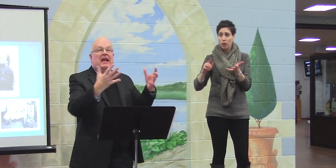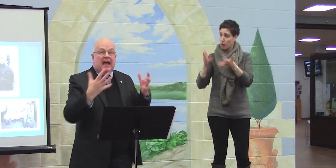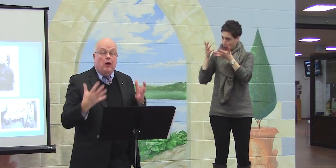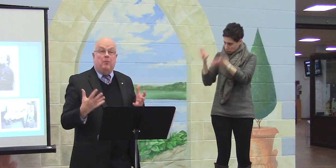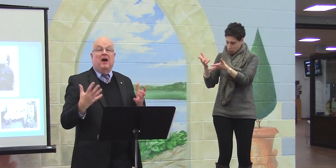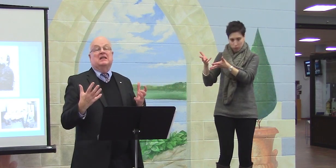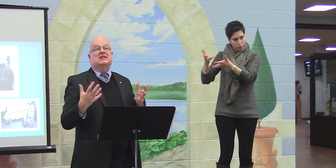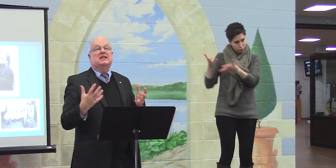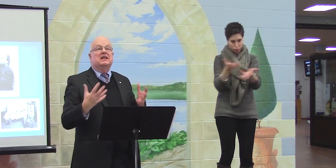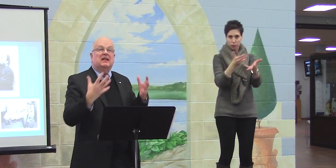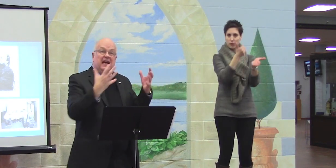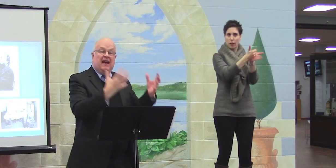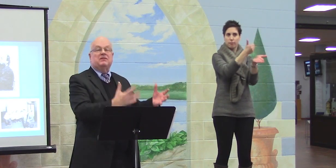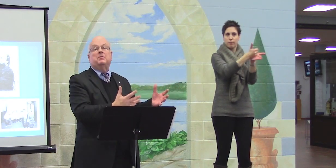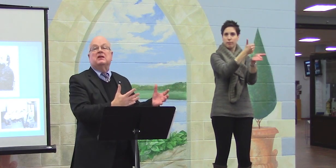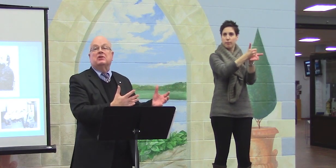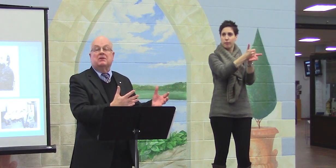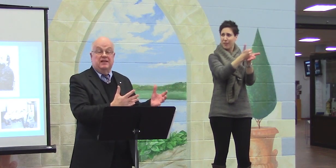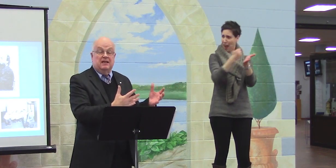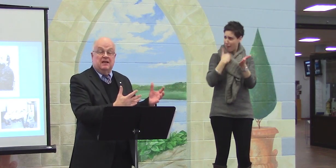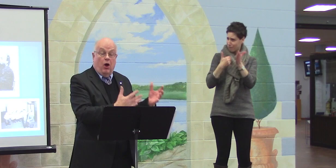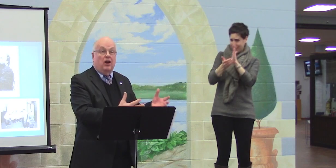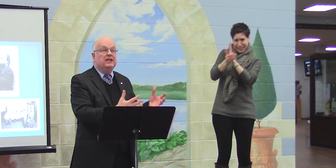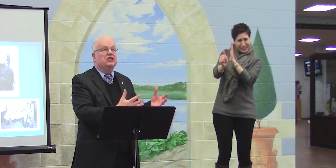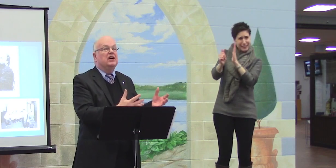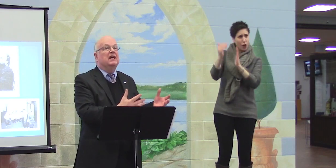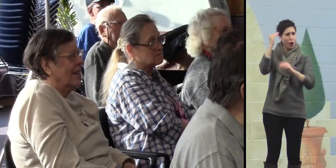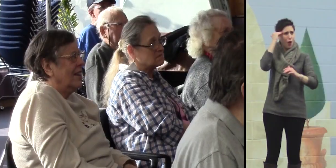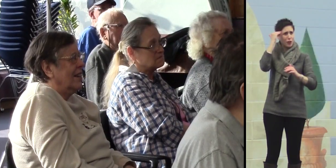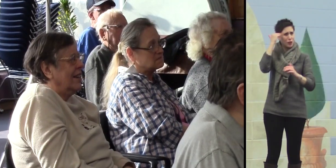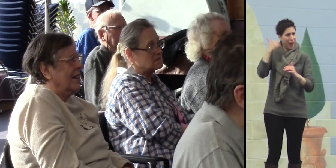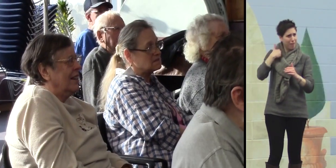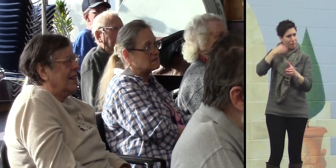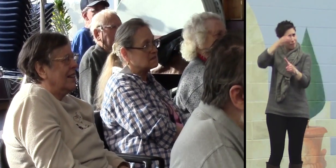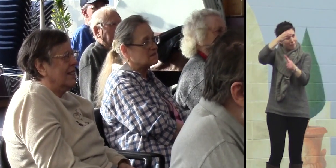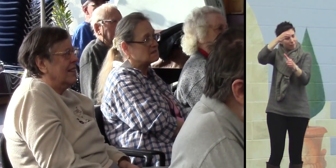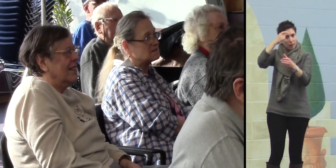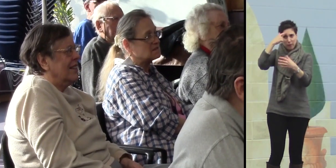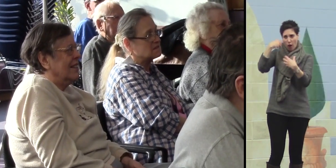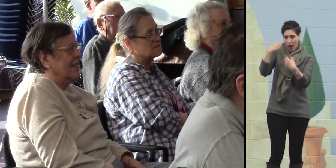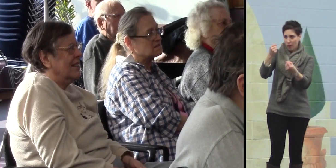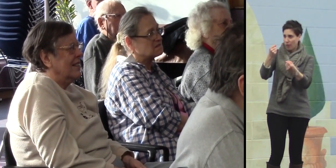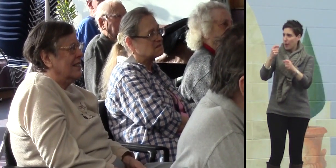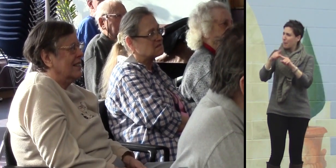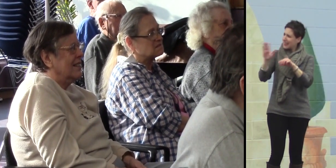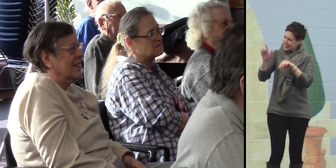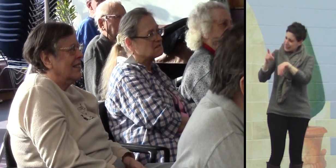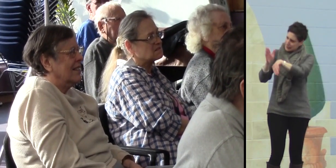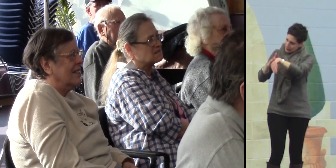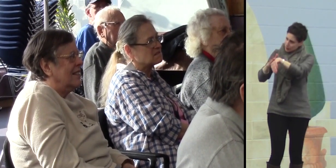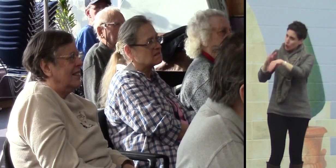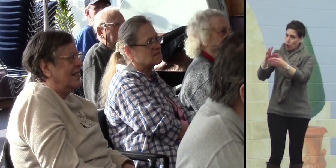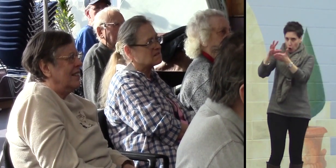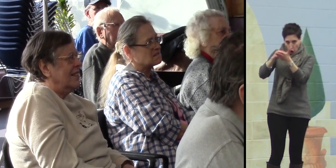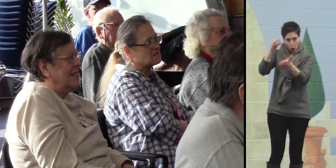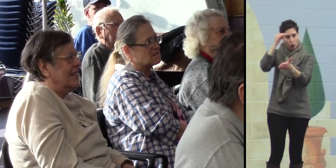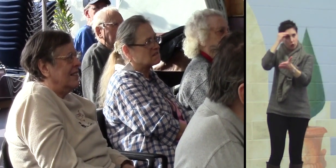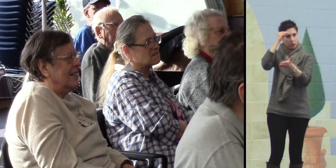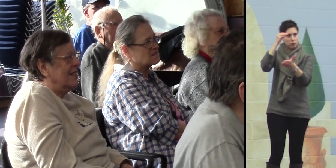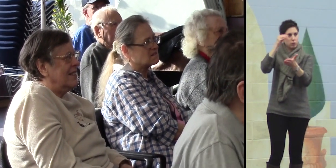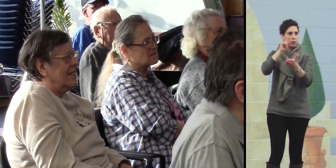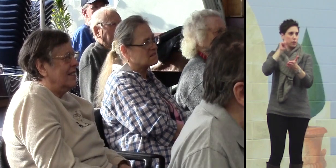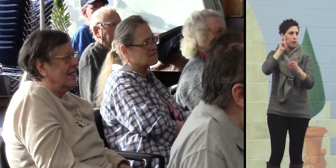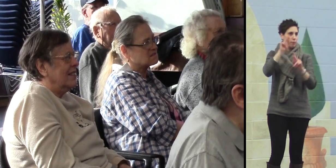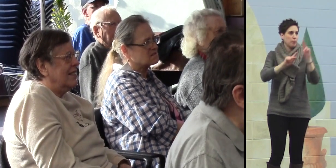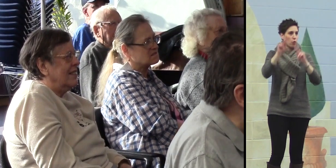help us. They have special knowledge, but they have to learn about deaf people. And we can teach them. And